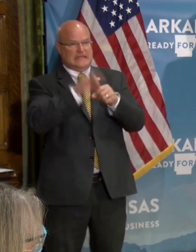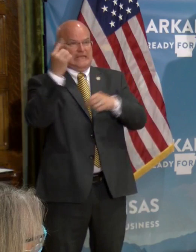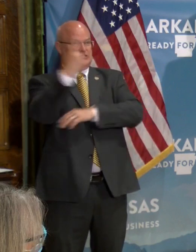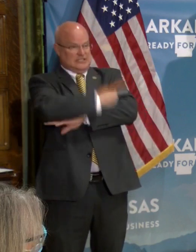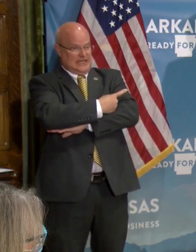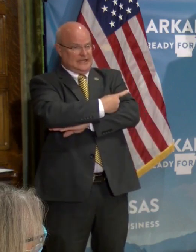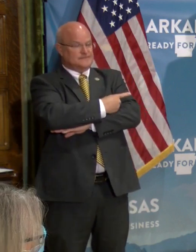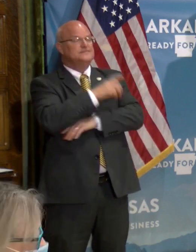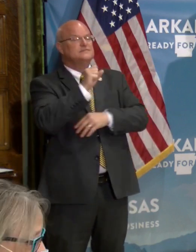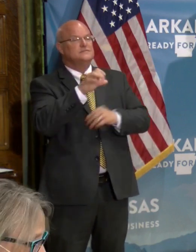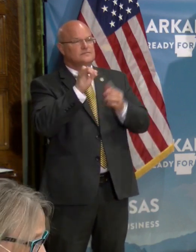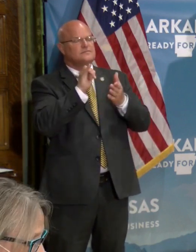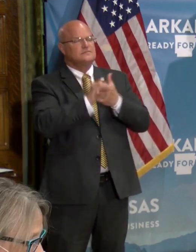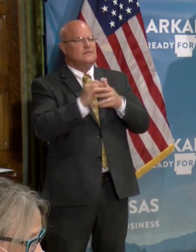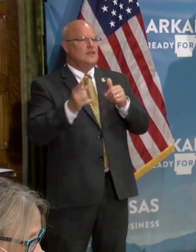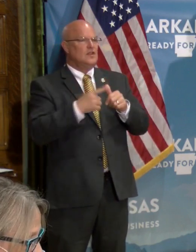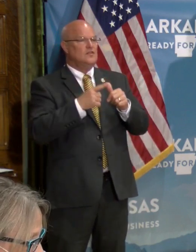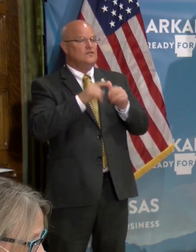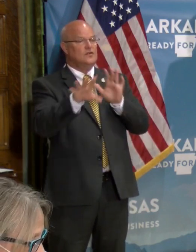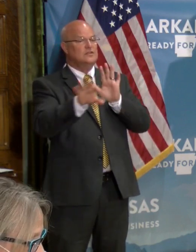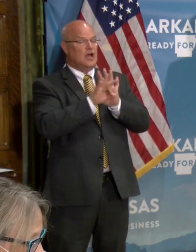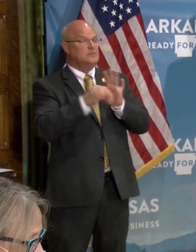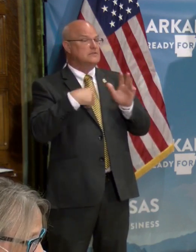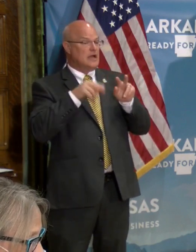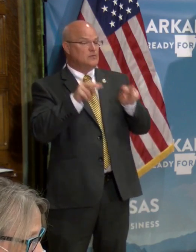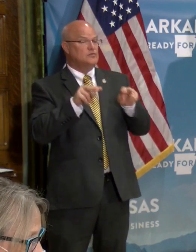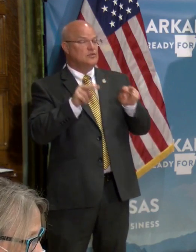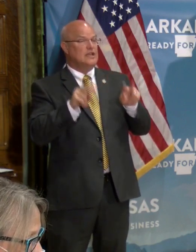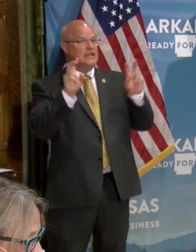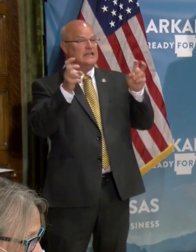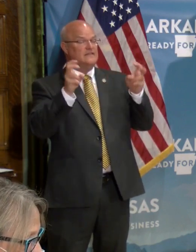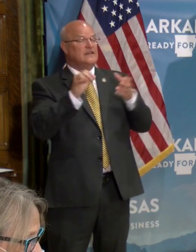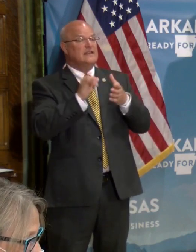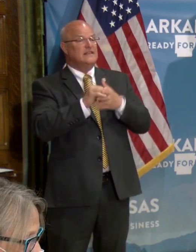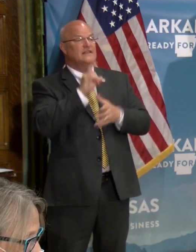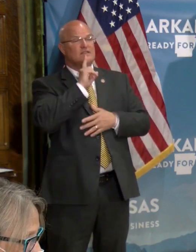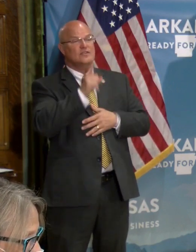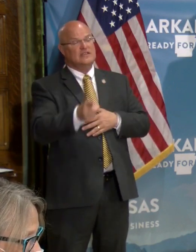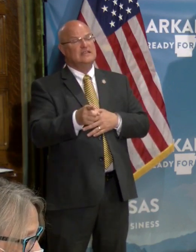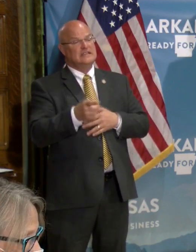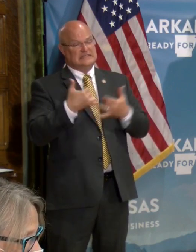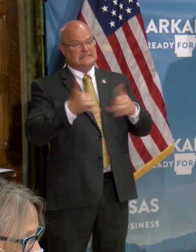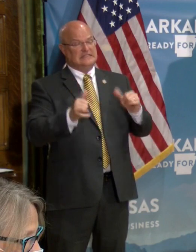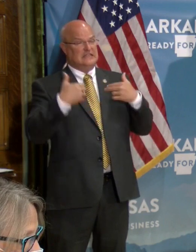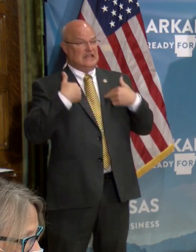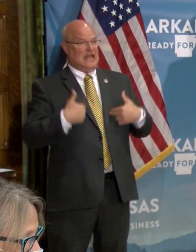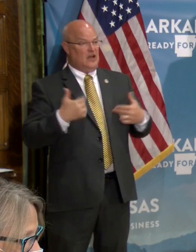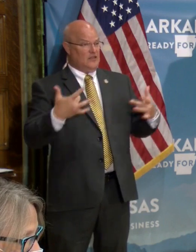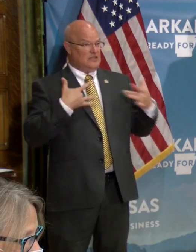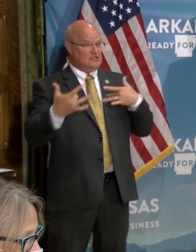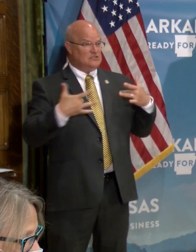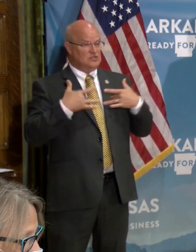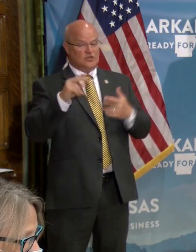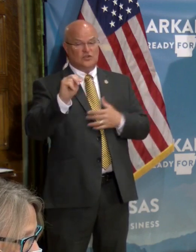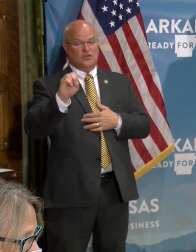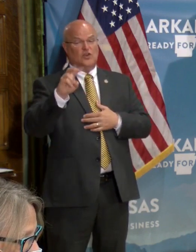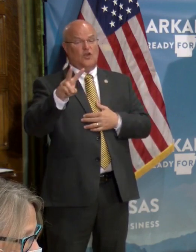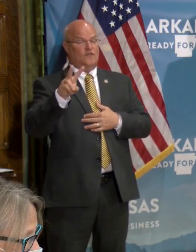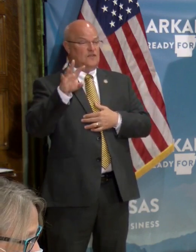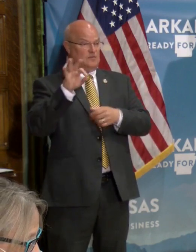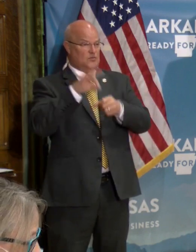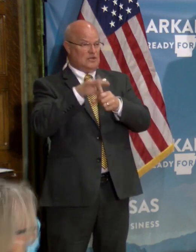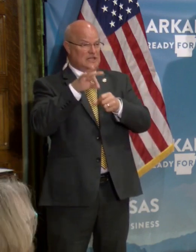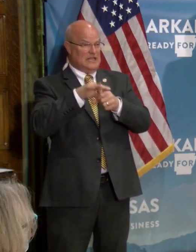day. And so that's the first option that I would look at in the event there is still health concerns in the November election.